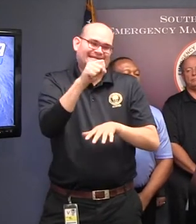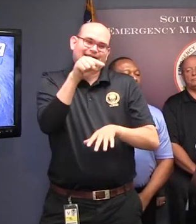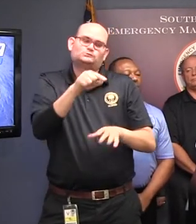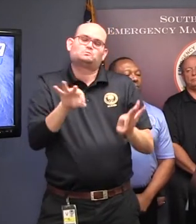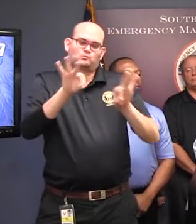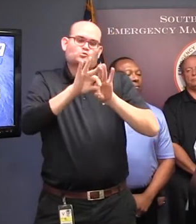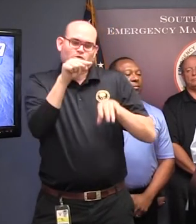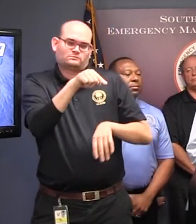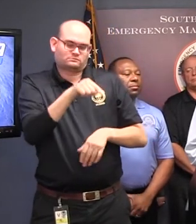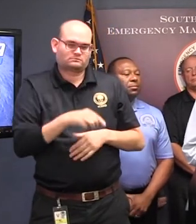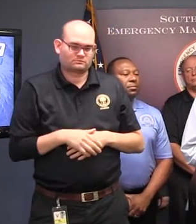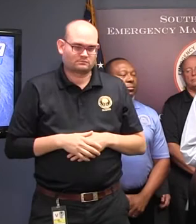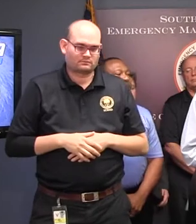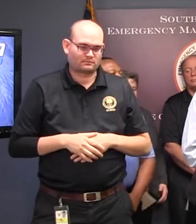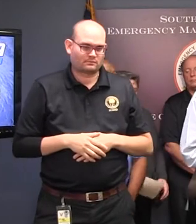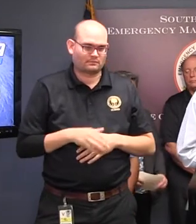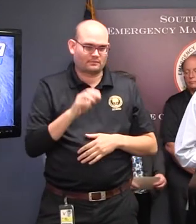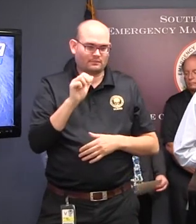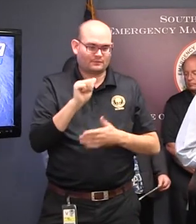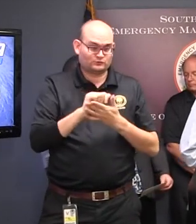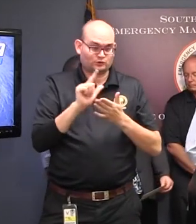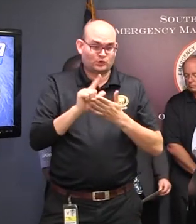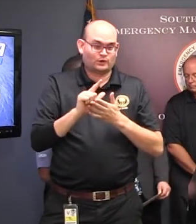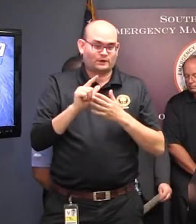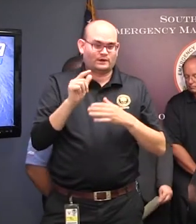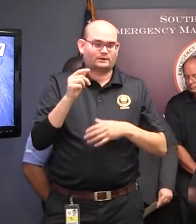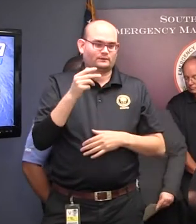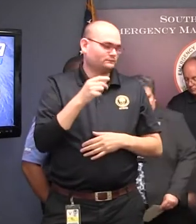on Christy Hall, Secretary of Department of Transportation.